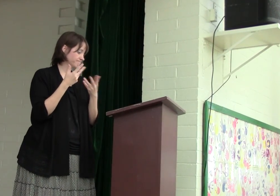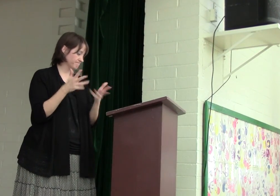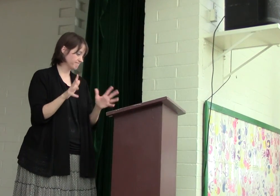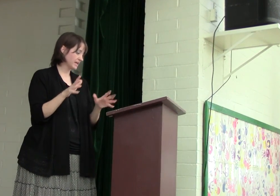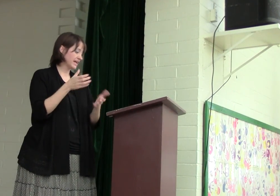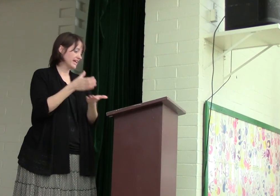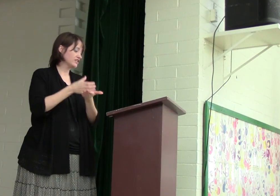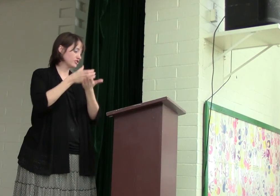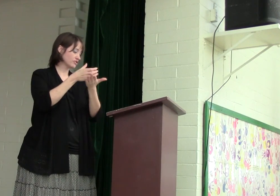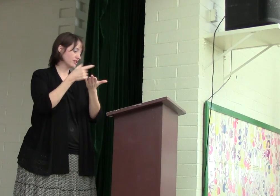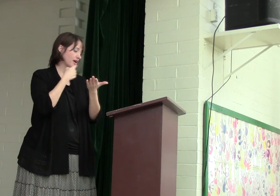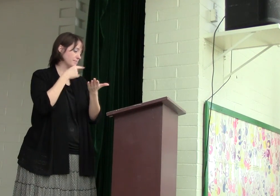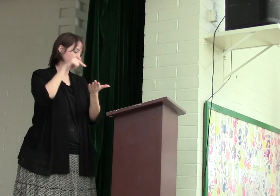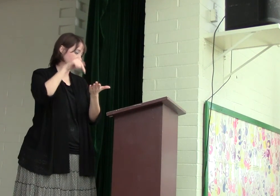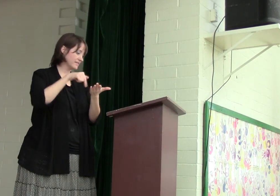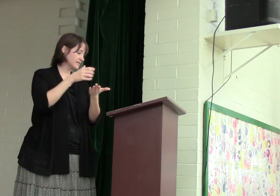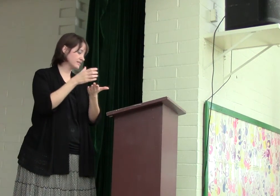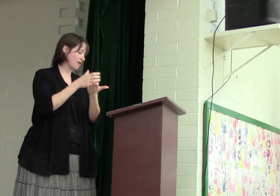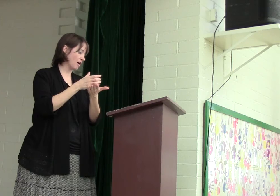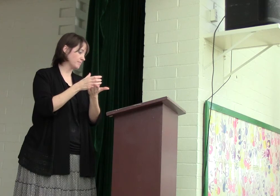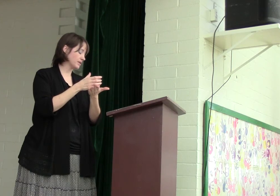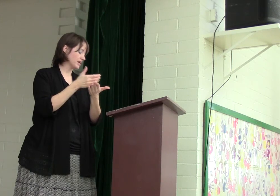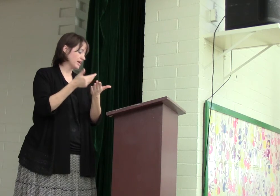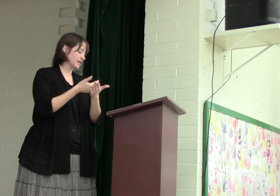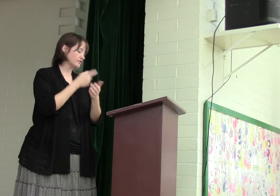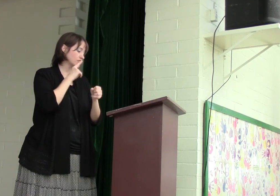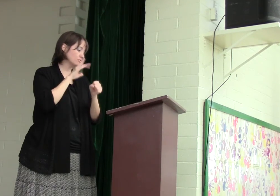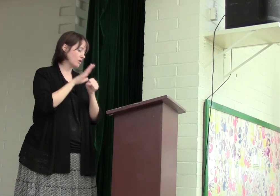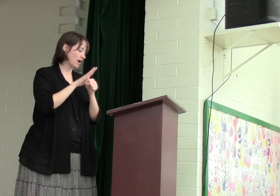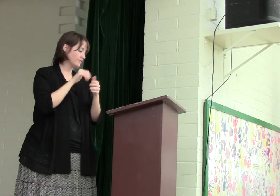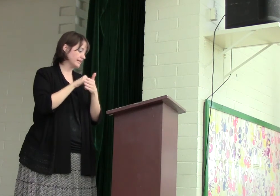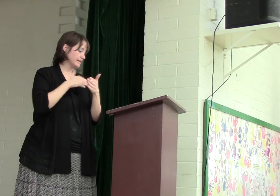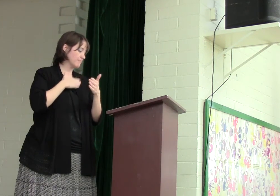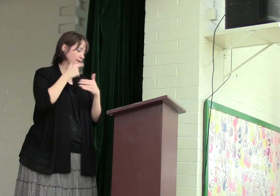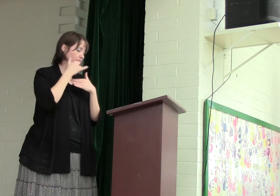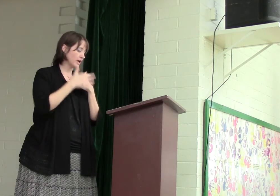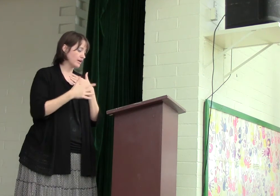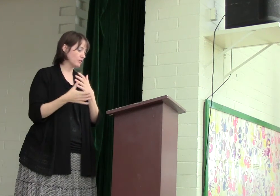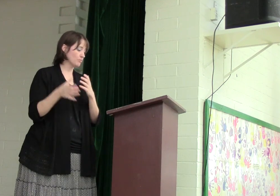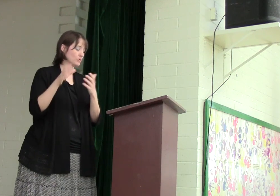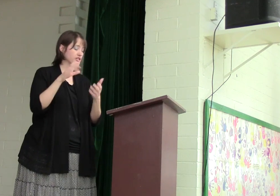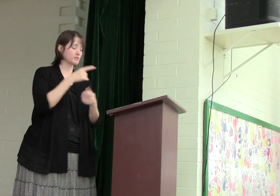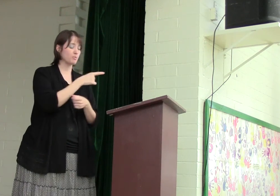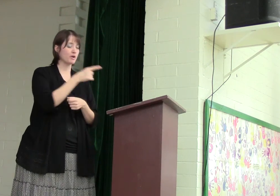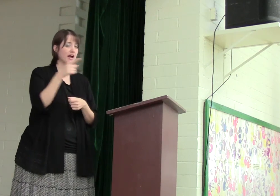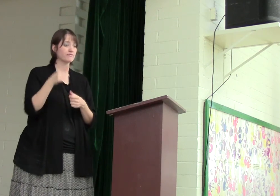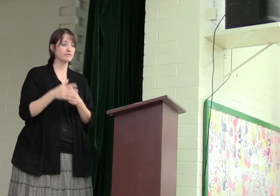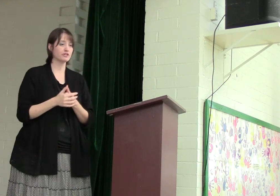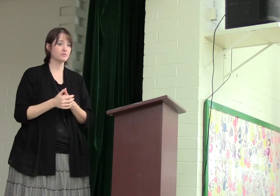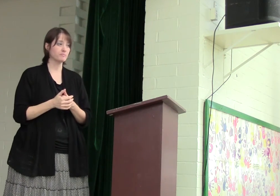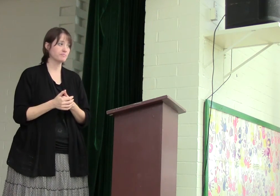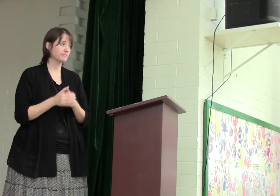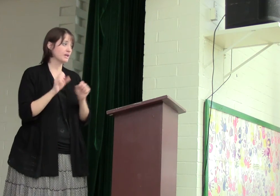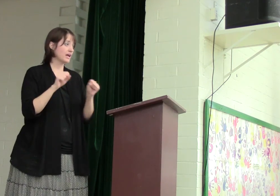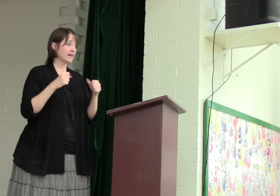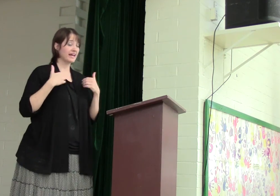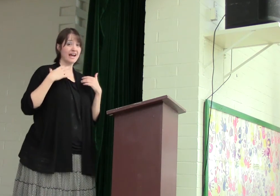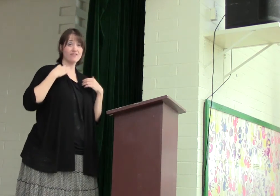He took the cup, saying, This cup is the new covenant in my blood, which is poured out for you. Can I have